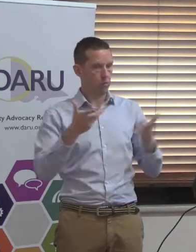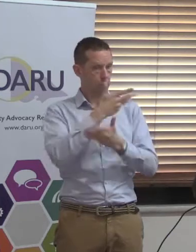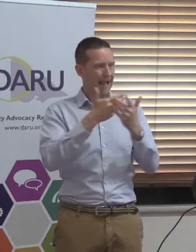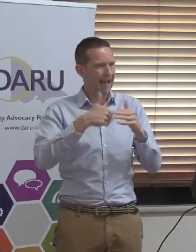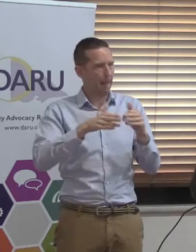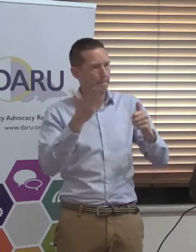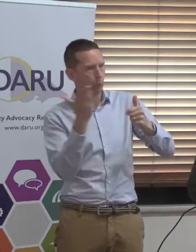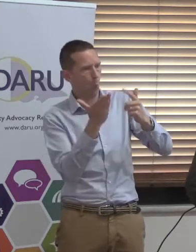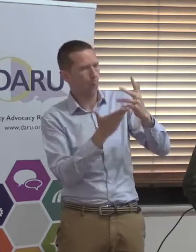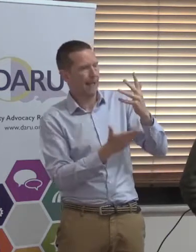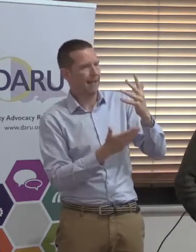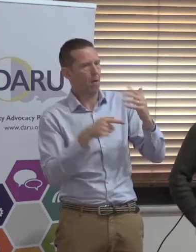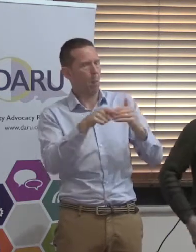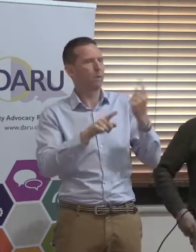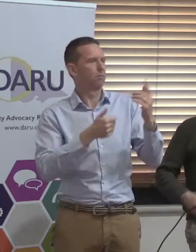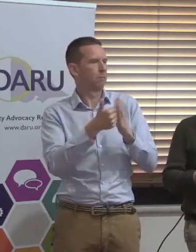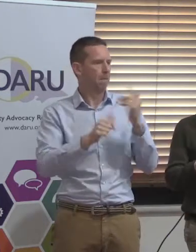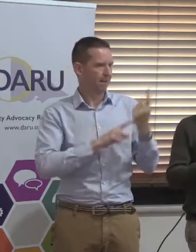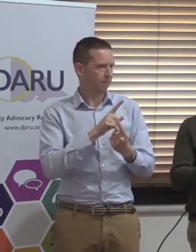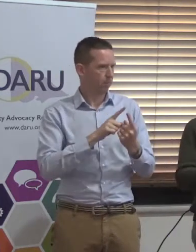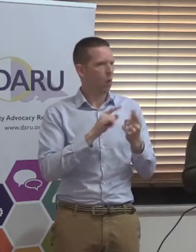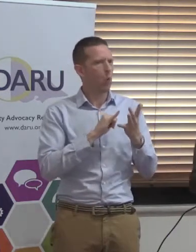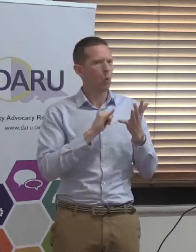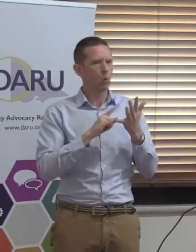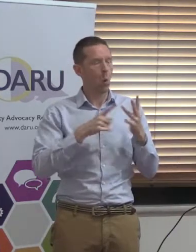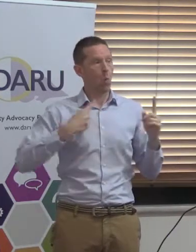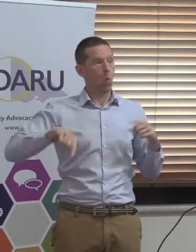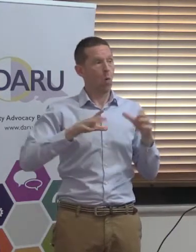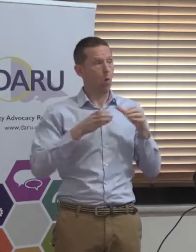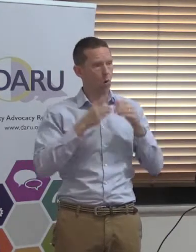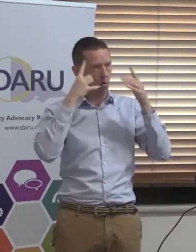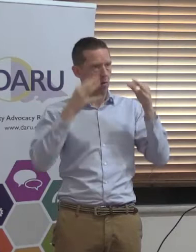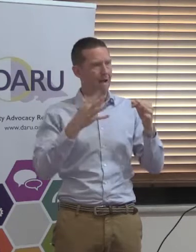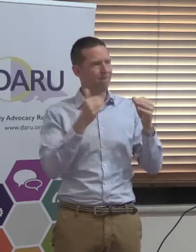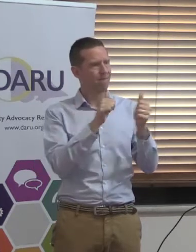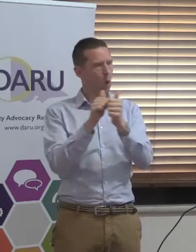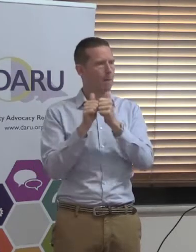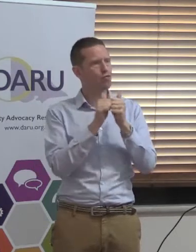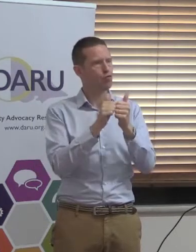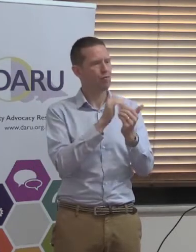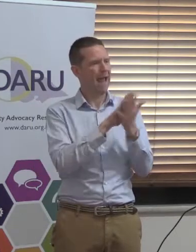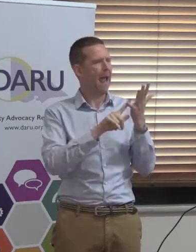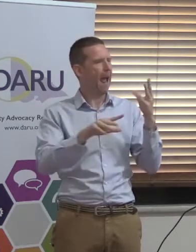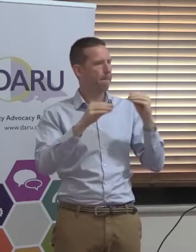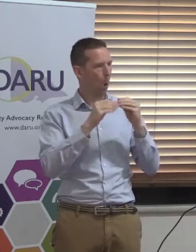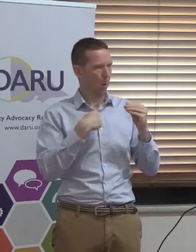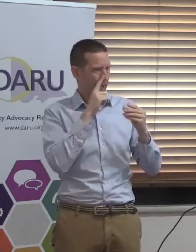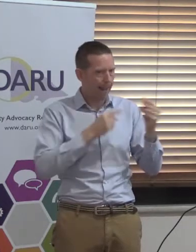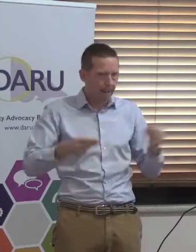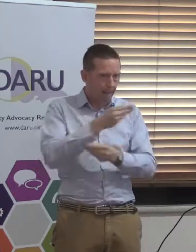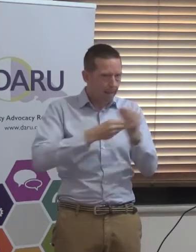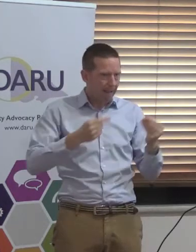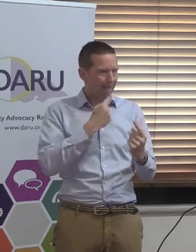those sessions. So, as a result of that, we set up a collaboration hub, in effect, where we can exchange information,